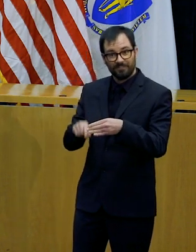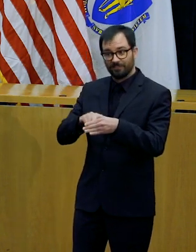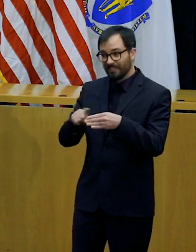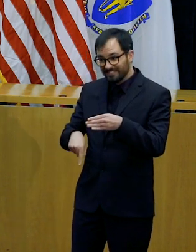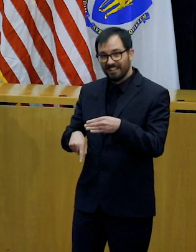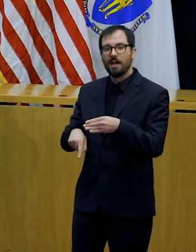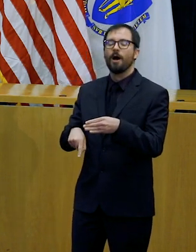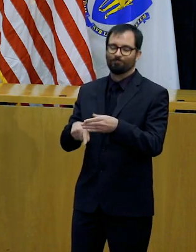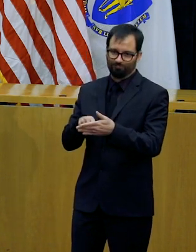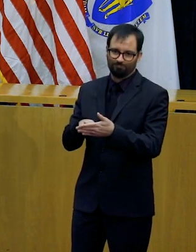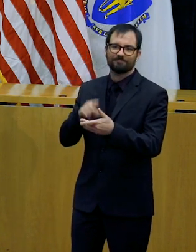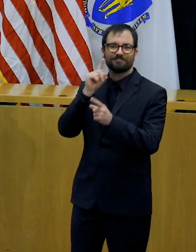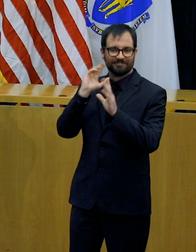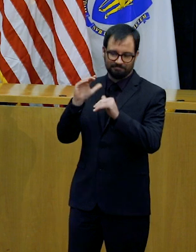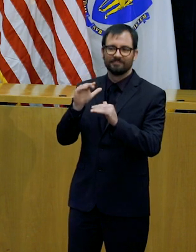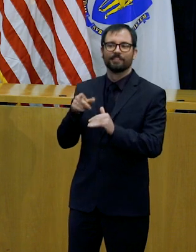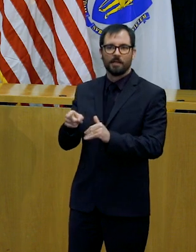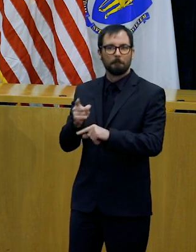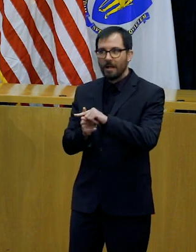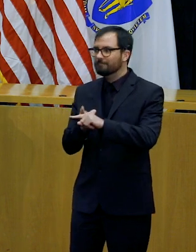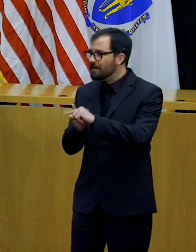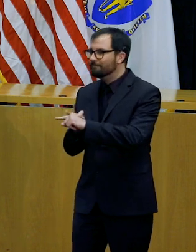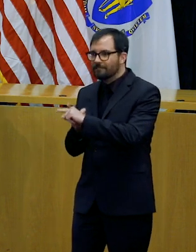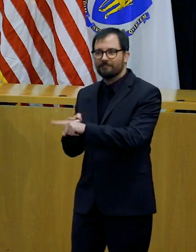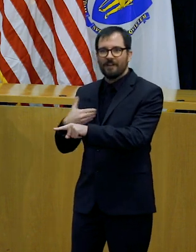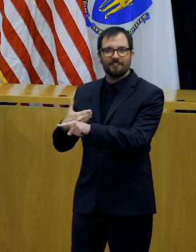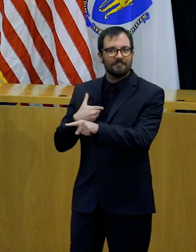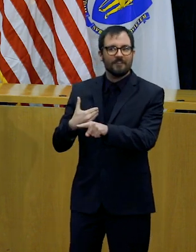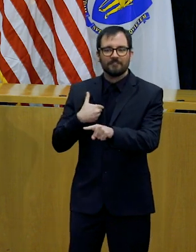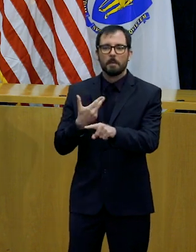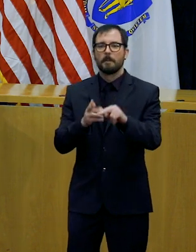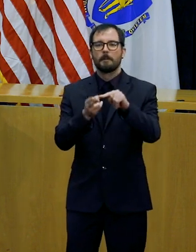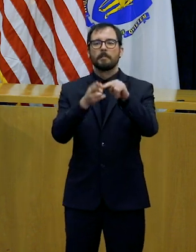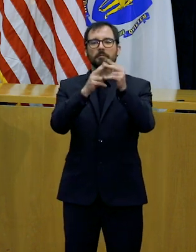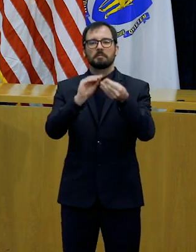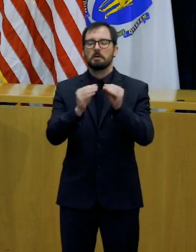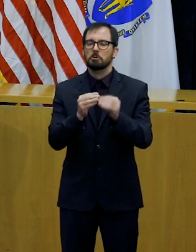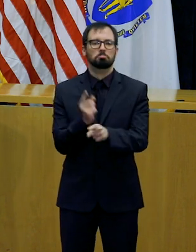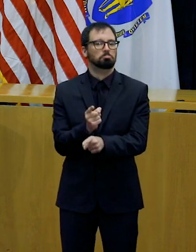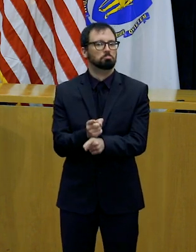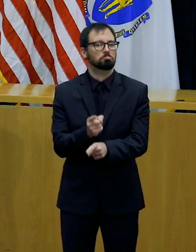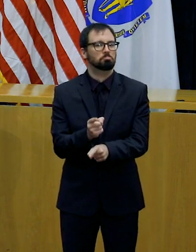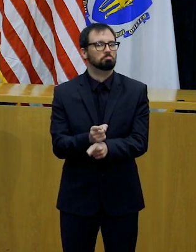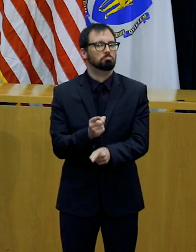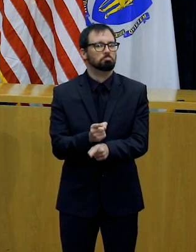well, and the command center will continue to expand testing capacity across the state.